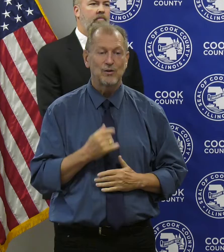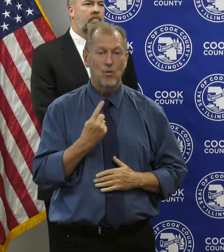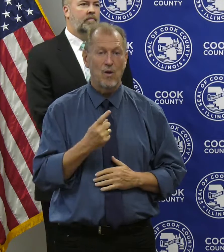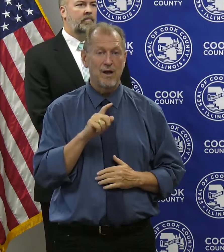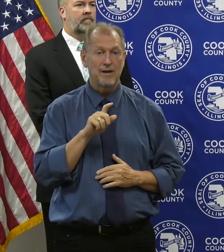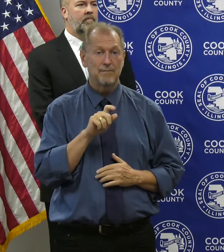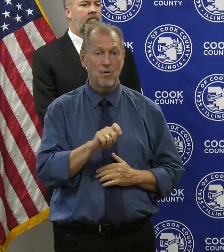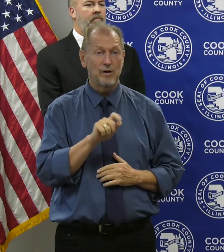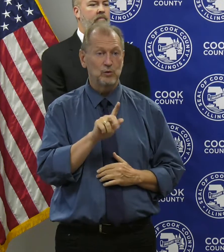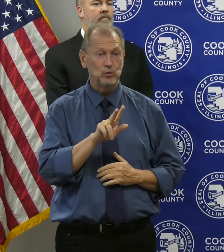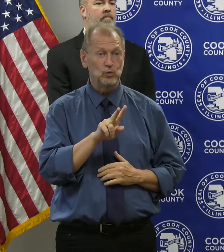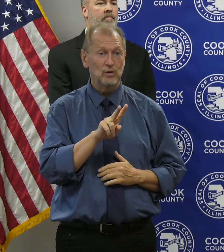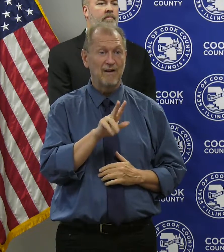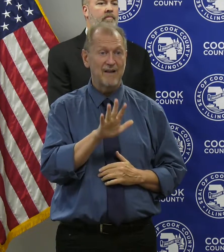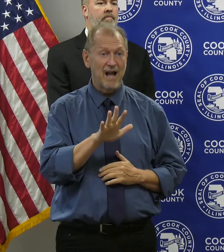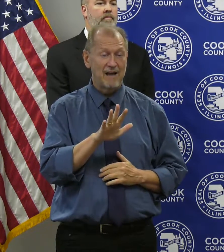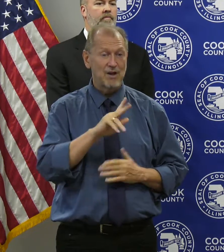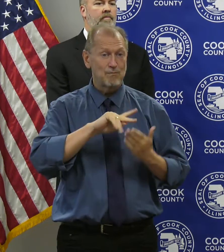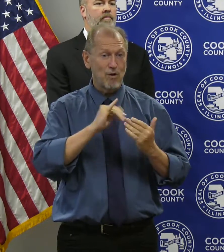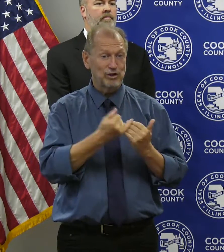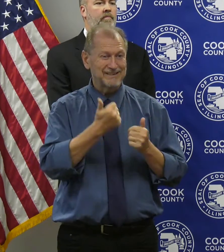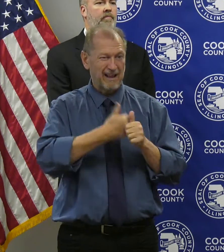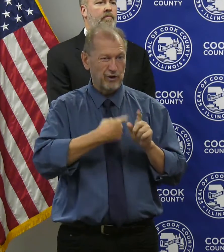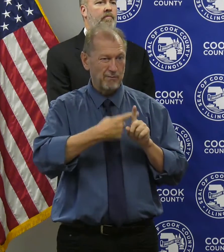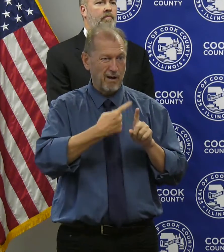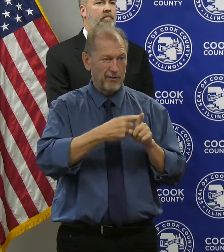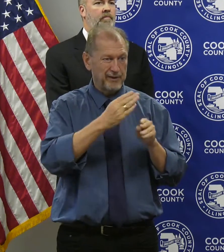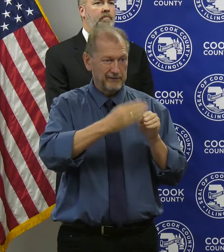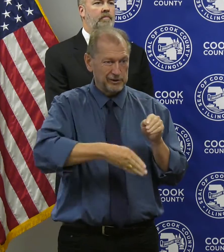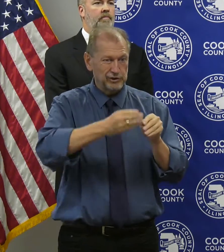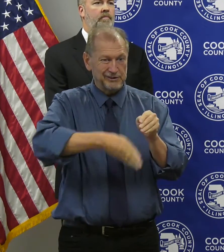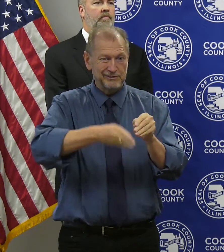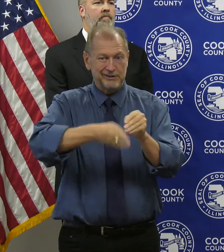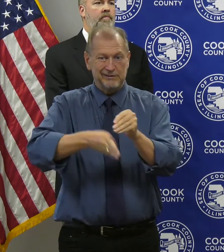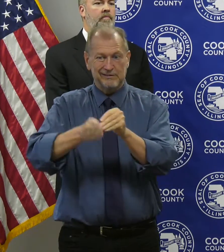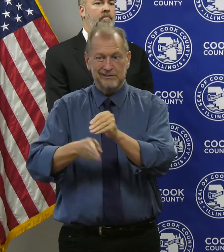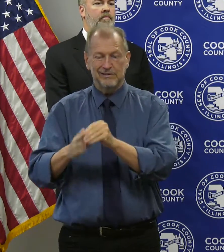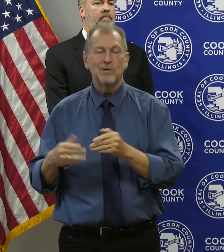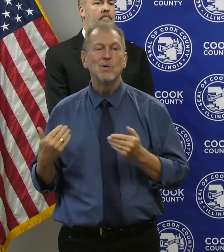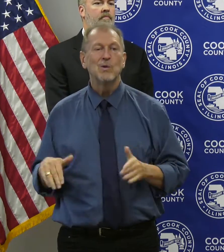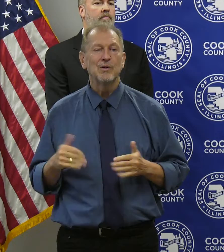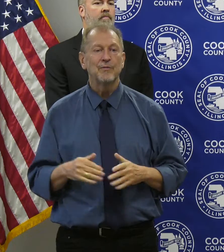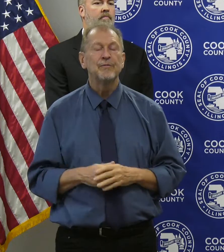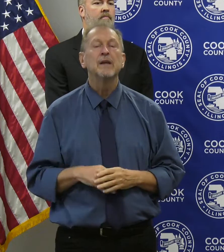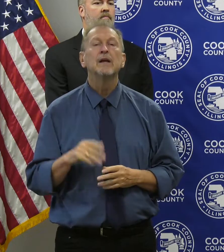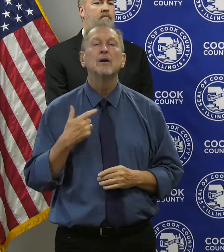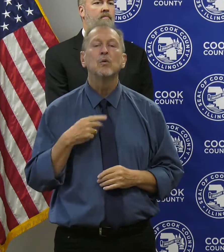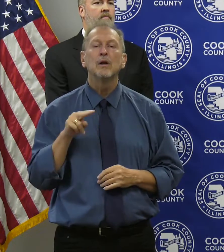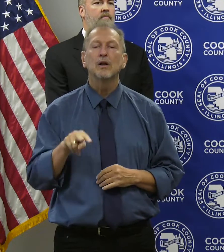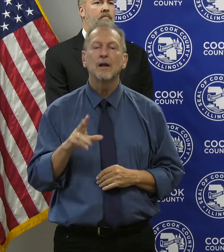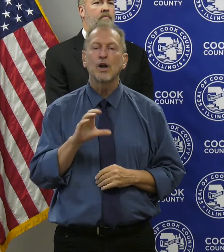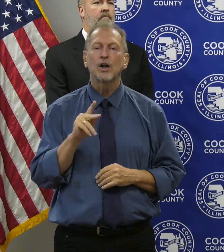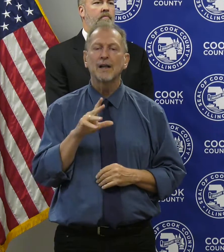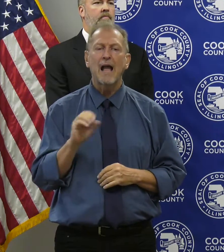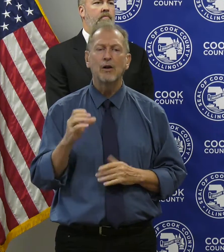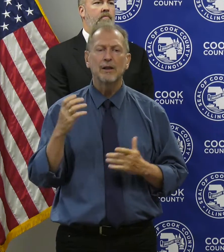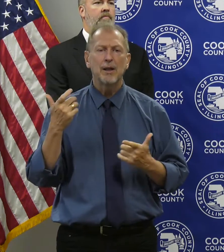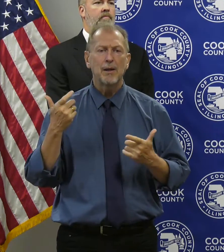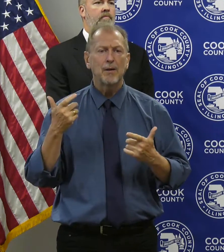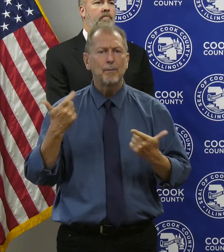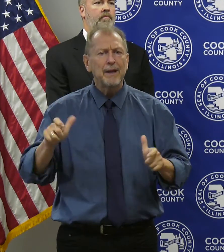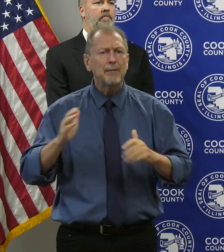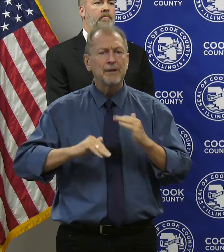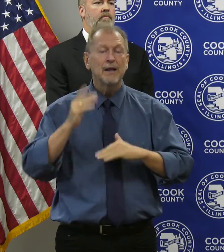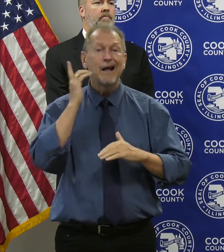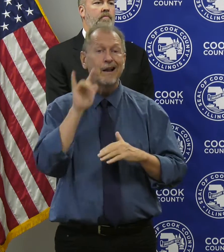per month, which is a really amazing pace. We focused on the county's largest energy users, such as the Cook County Jail,